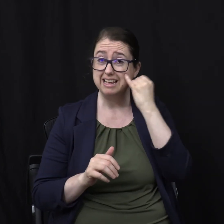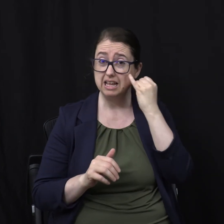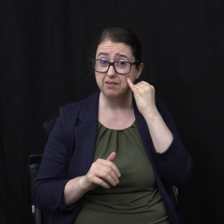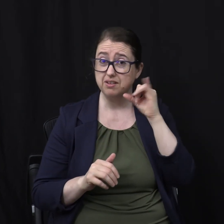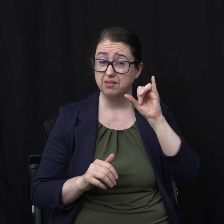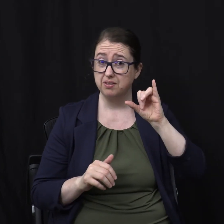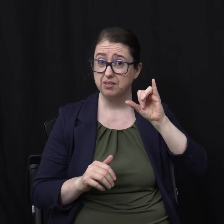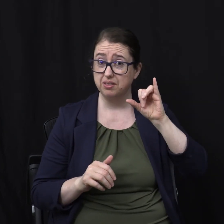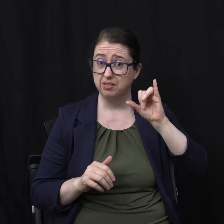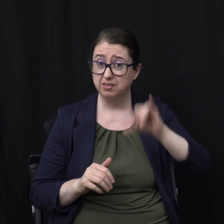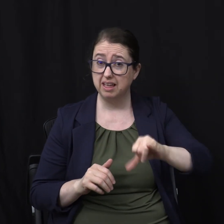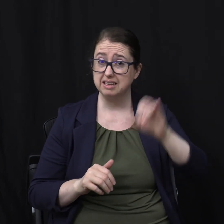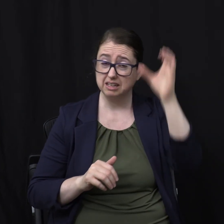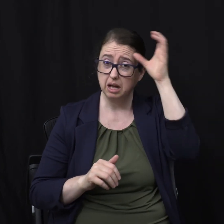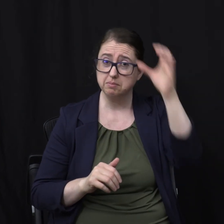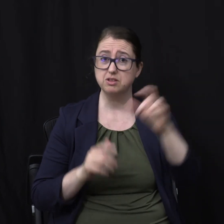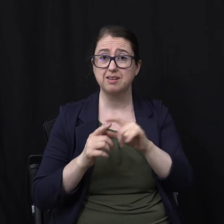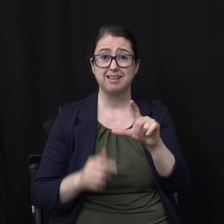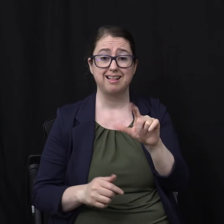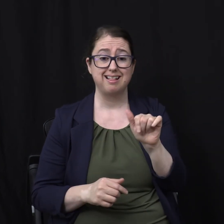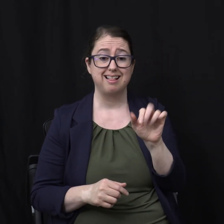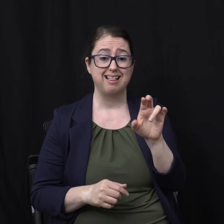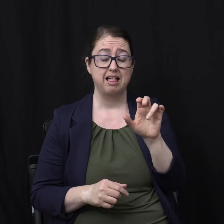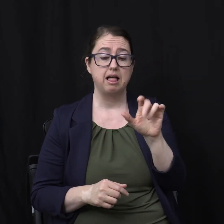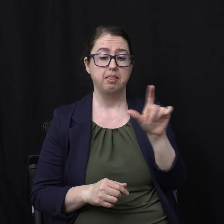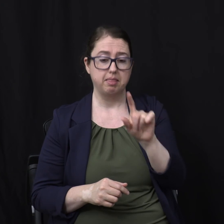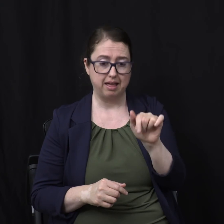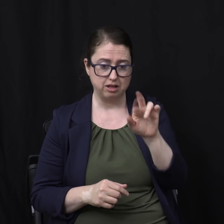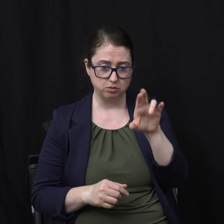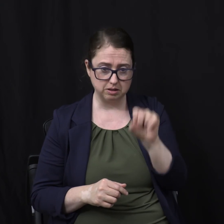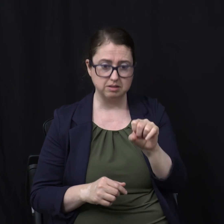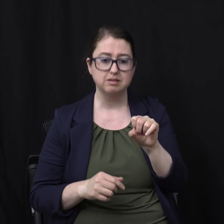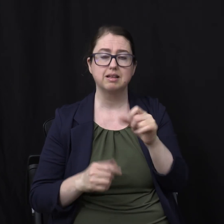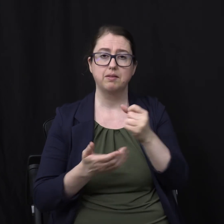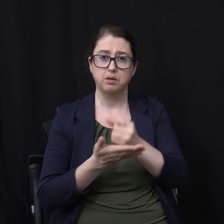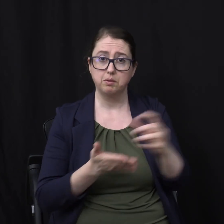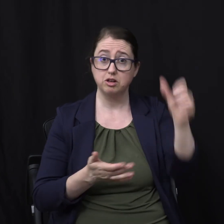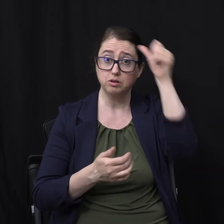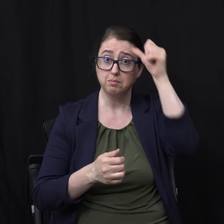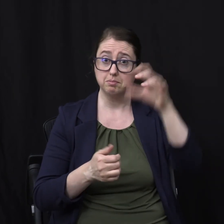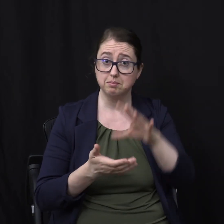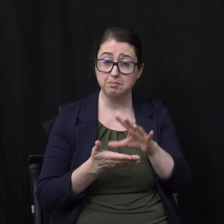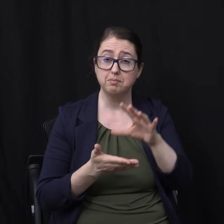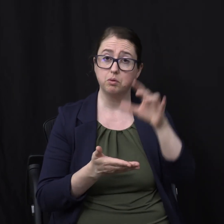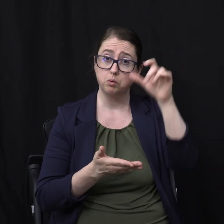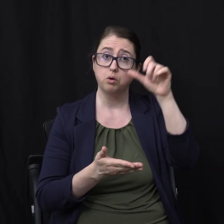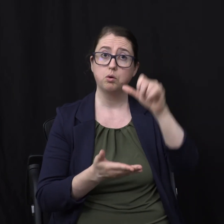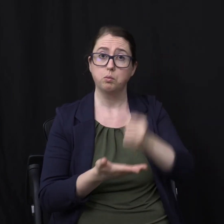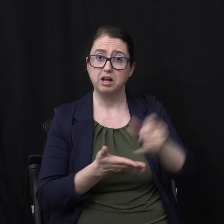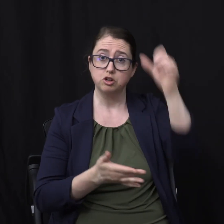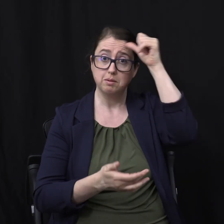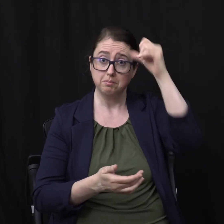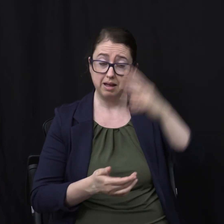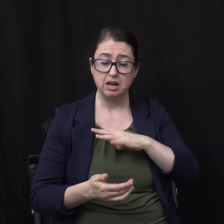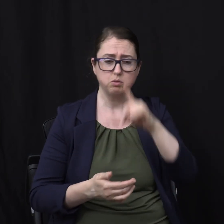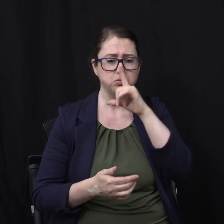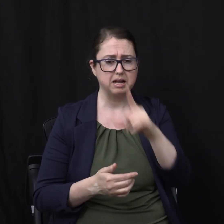Of Of Lazarus And the rich man Are both alive While dead Is literal Then I would I would like to Really understand